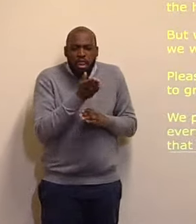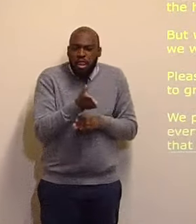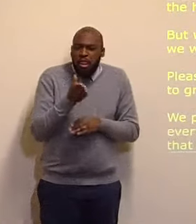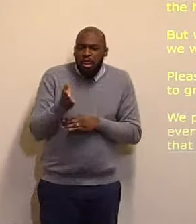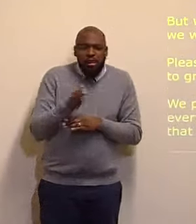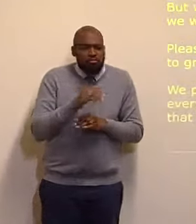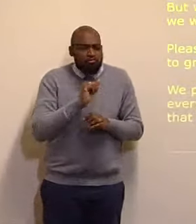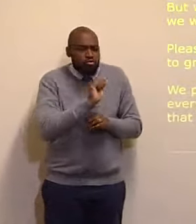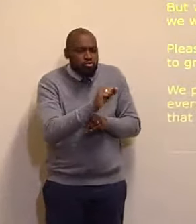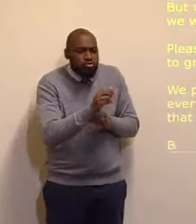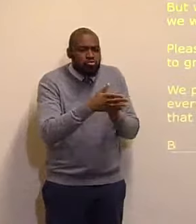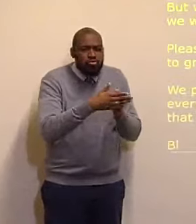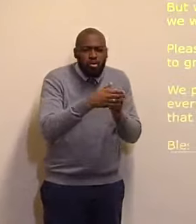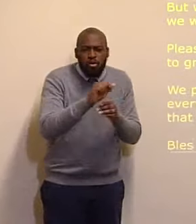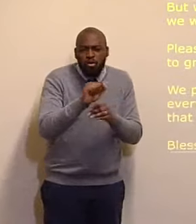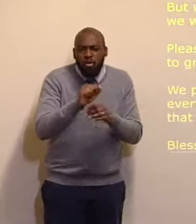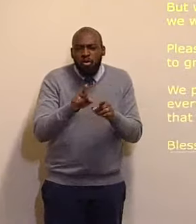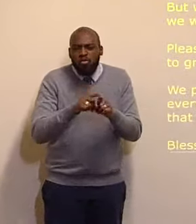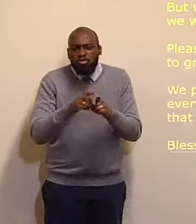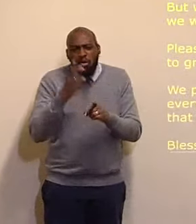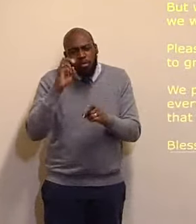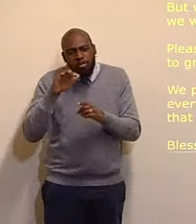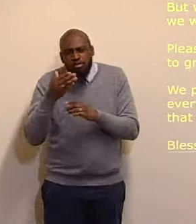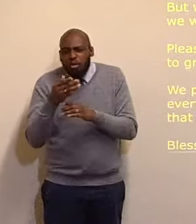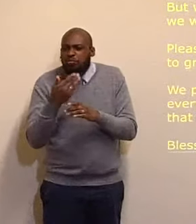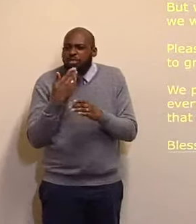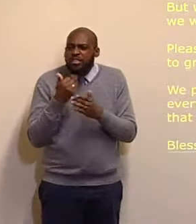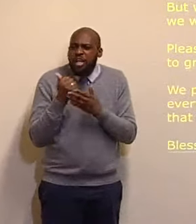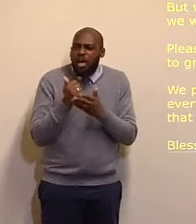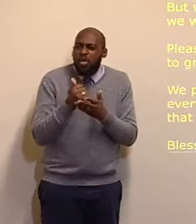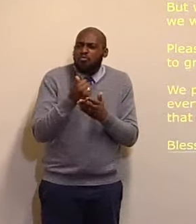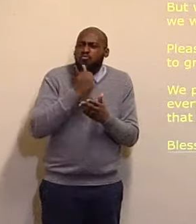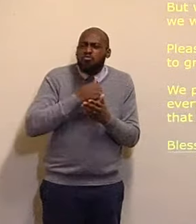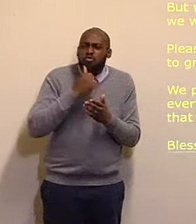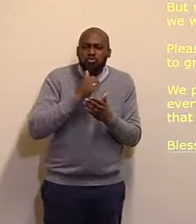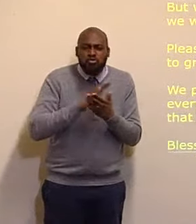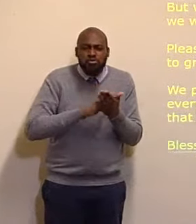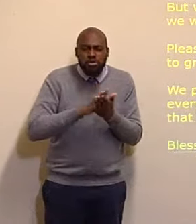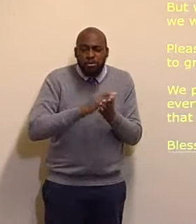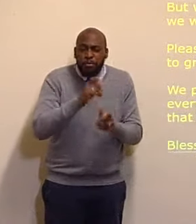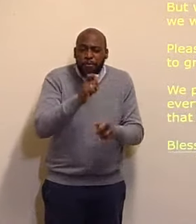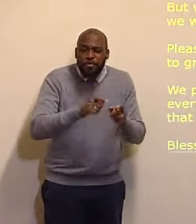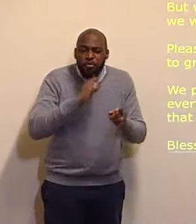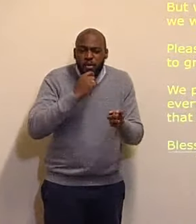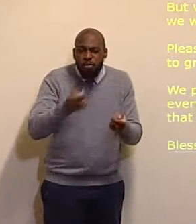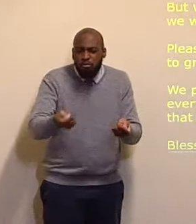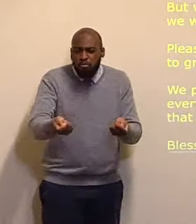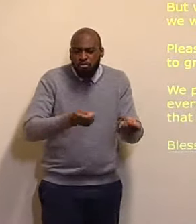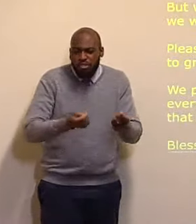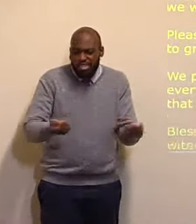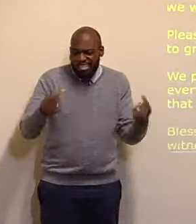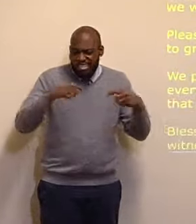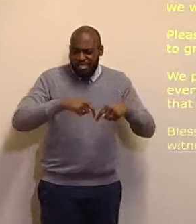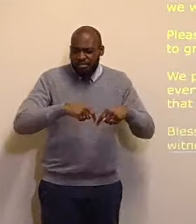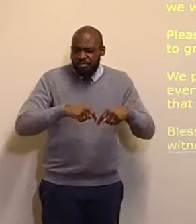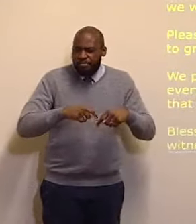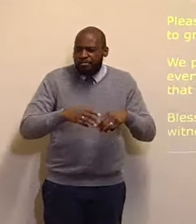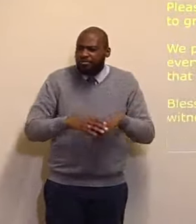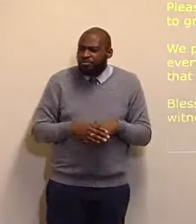will bless them, grant us, great instrumentality, we pray, for thy servant, in this place, O Lord, grant him